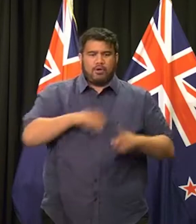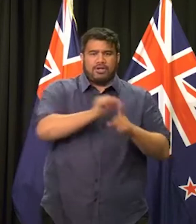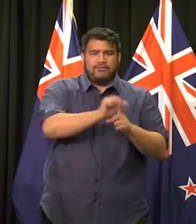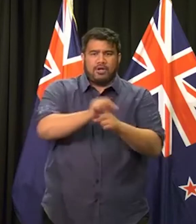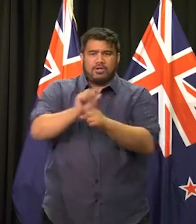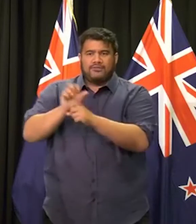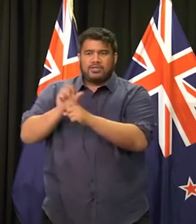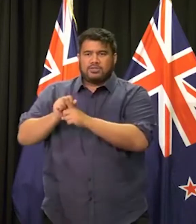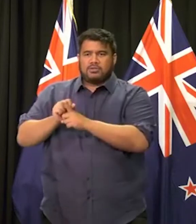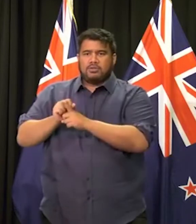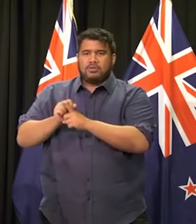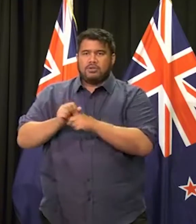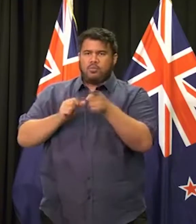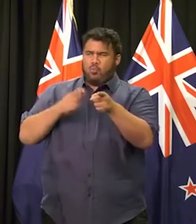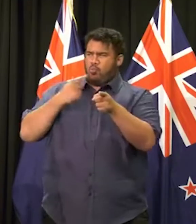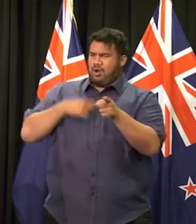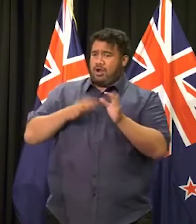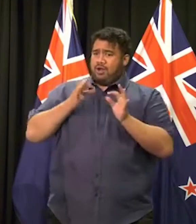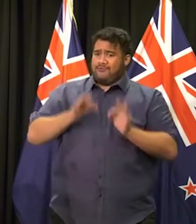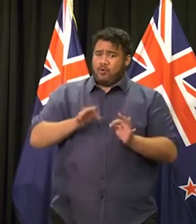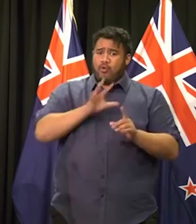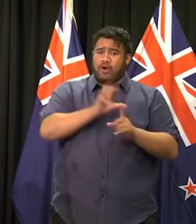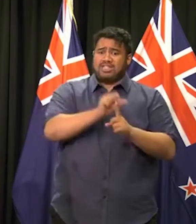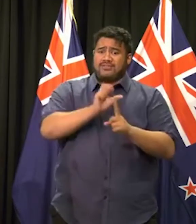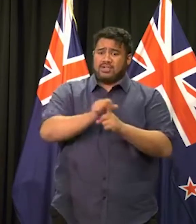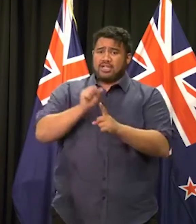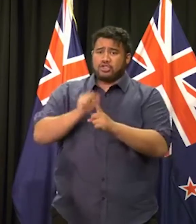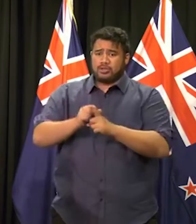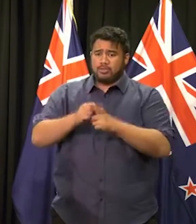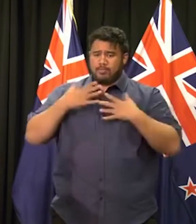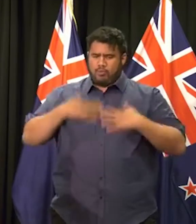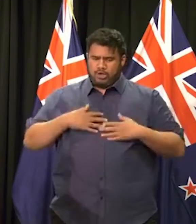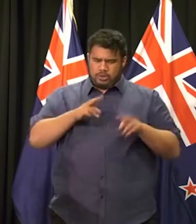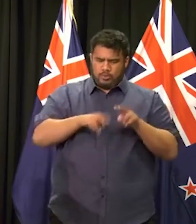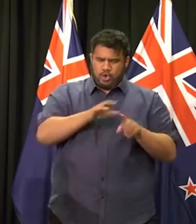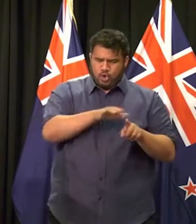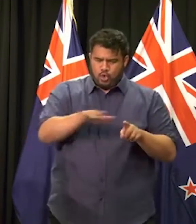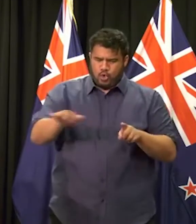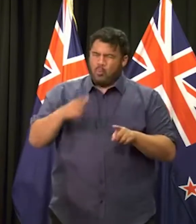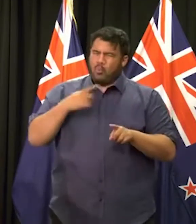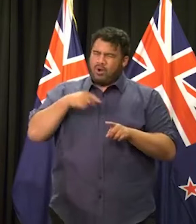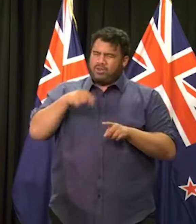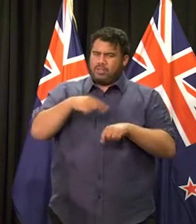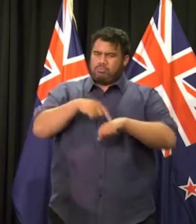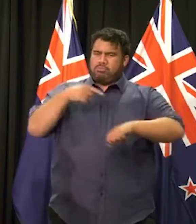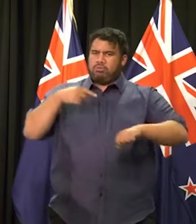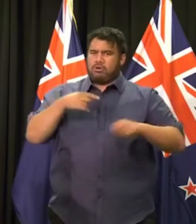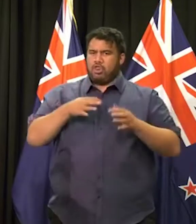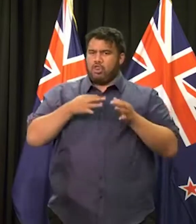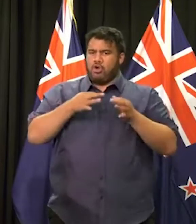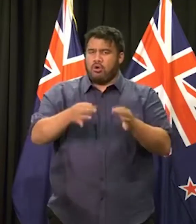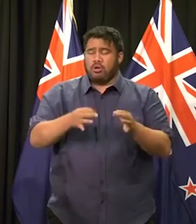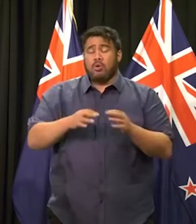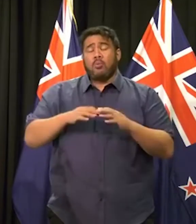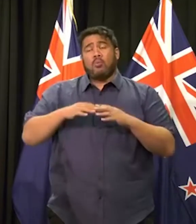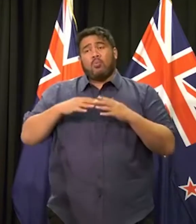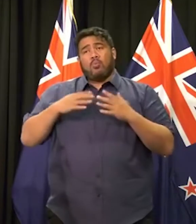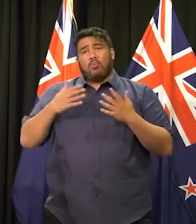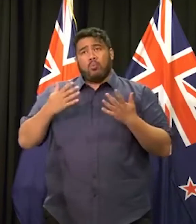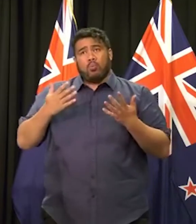is the formal identification process taking so long? Uh, there are obviously in these cases a number of,